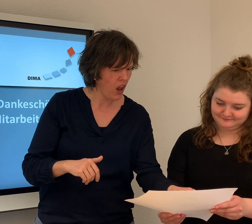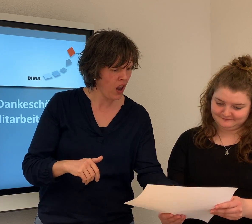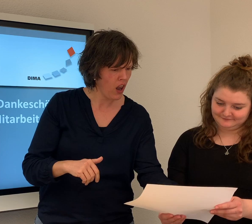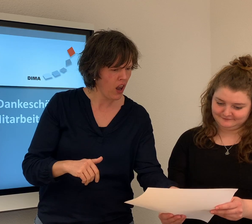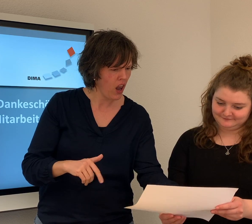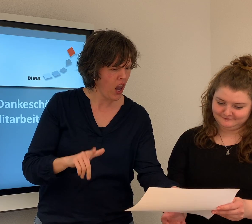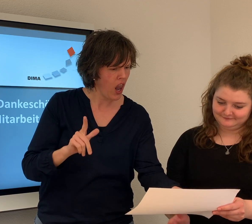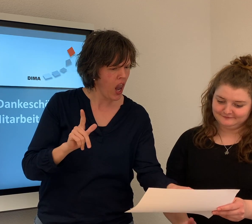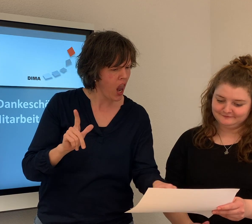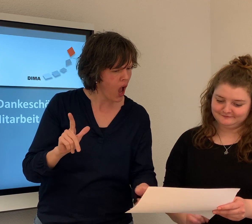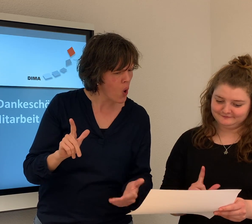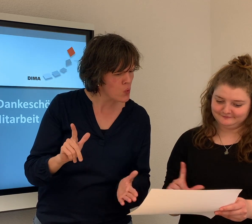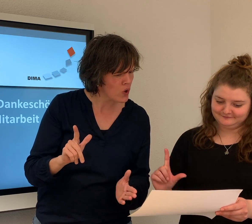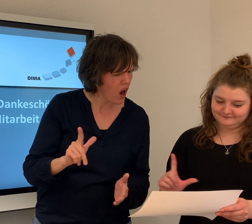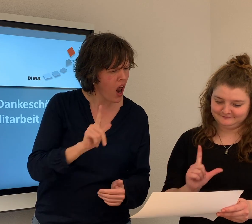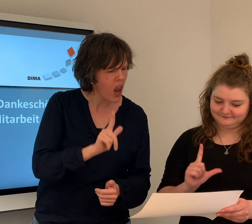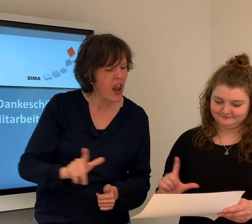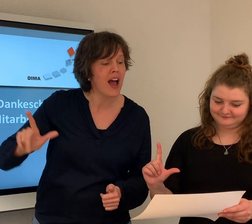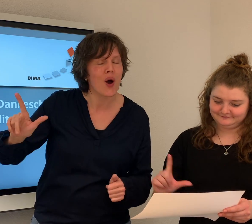Oh, no.